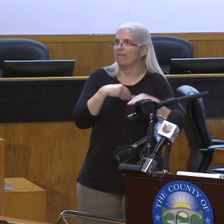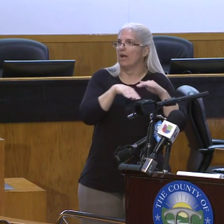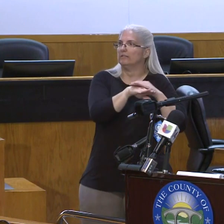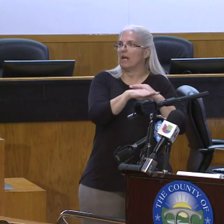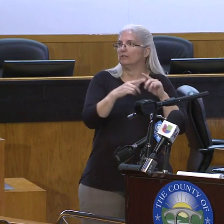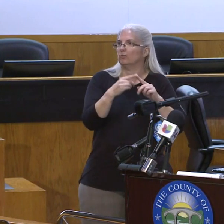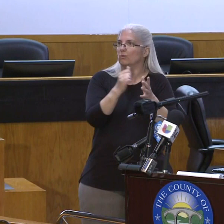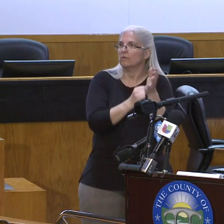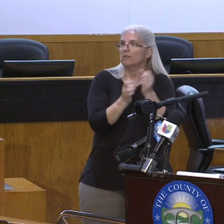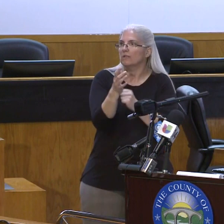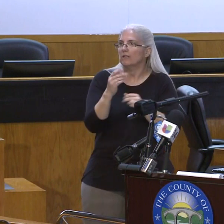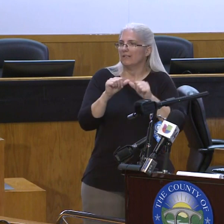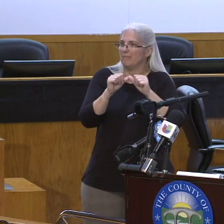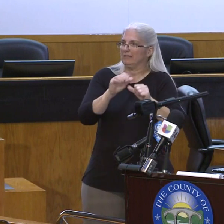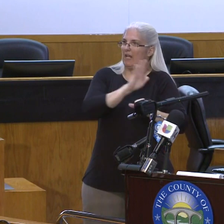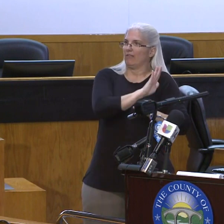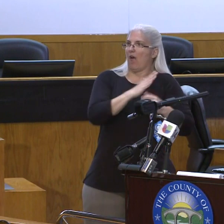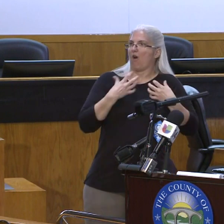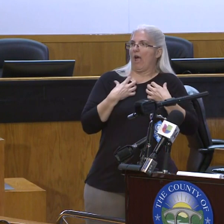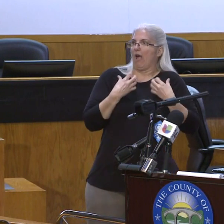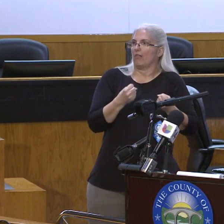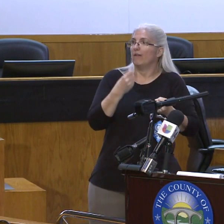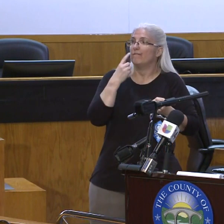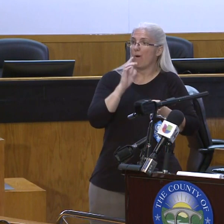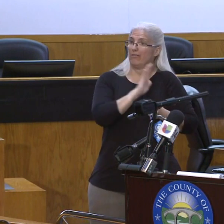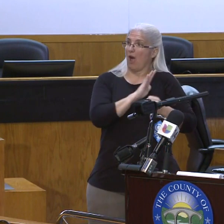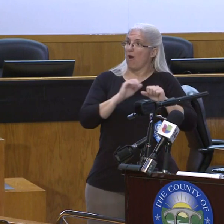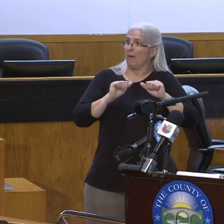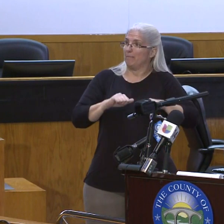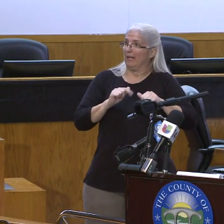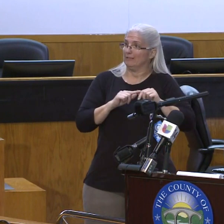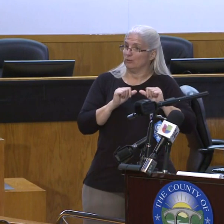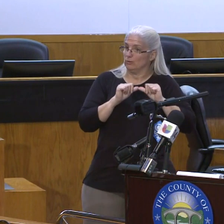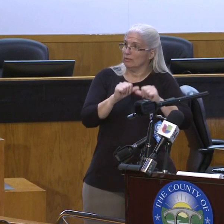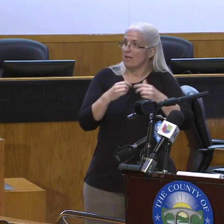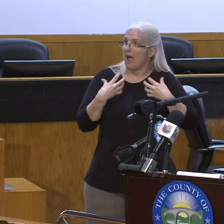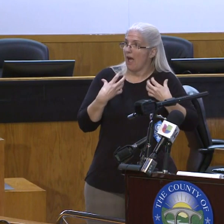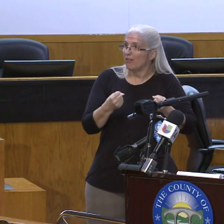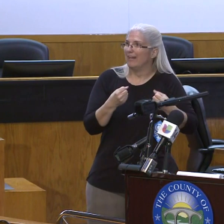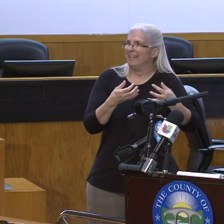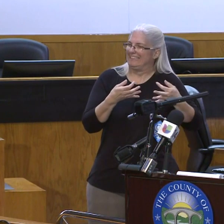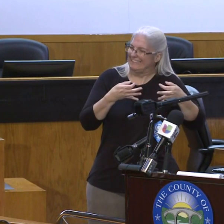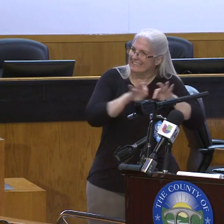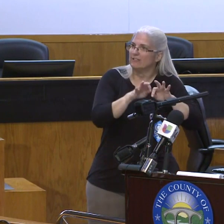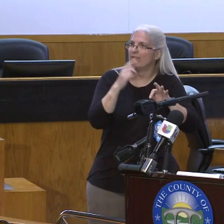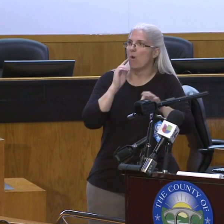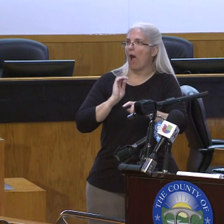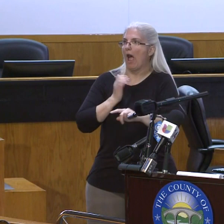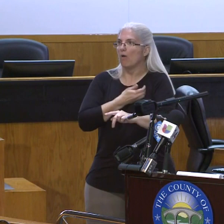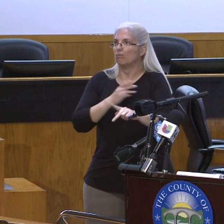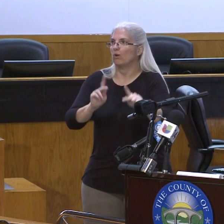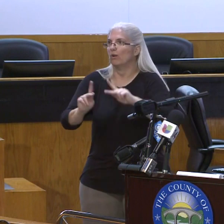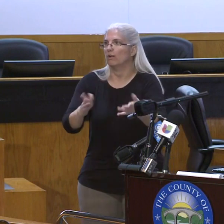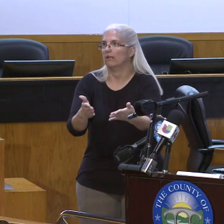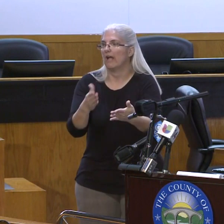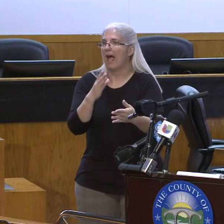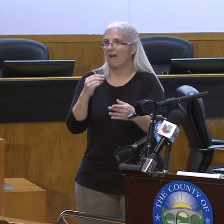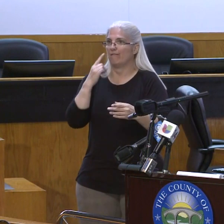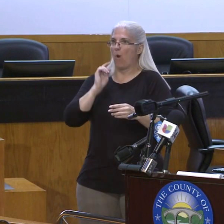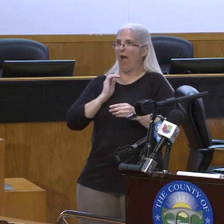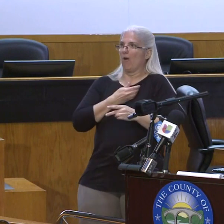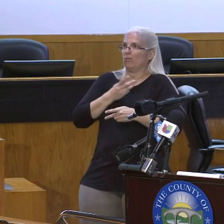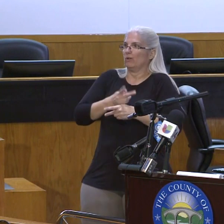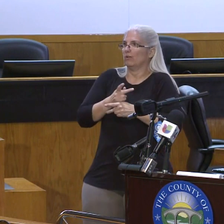because their ability to continue working is one of the most important parts of our surge capacity planning. We are working hard to